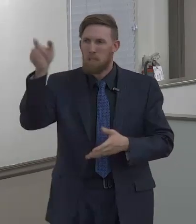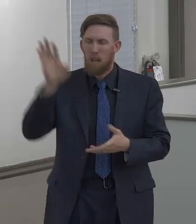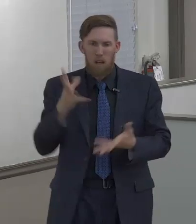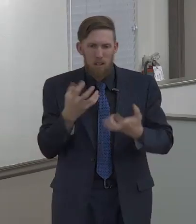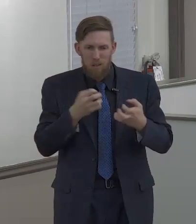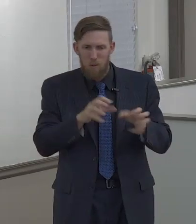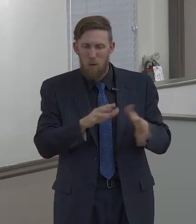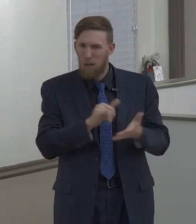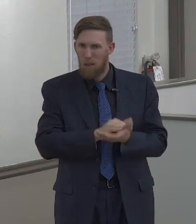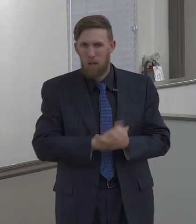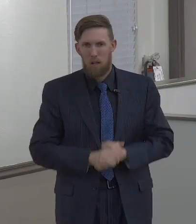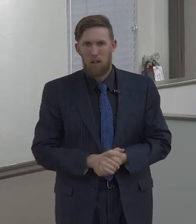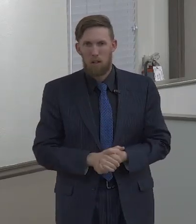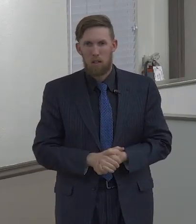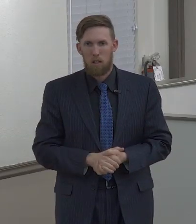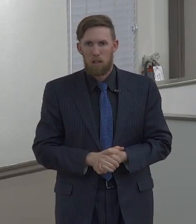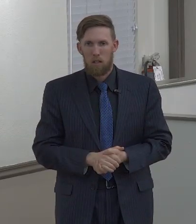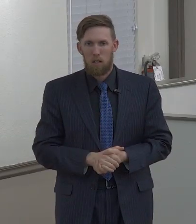anybody to live.